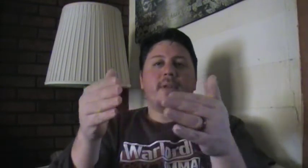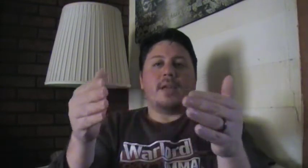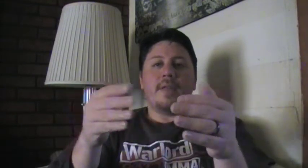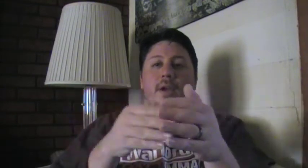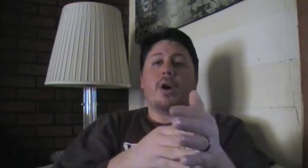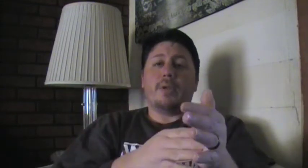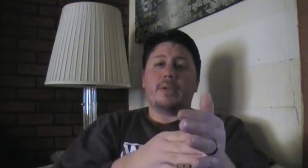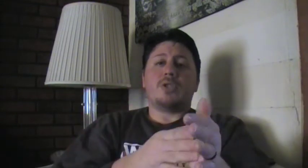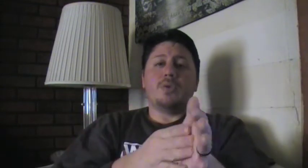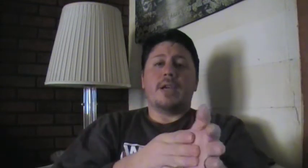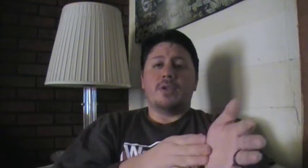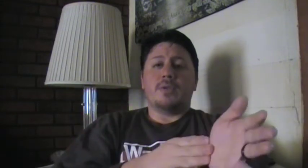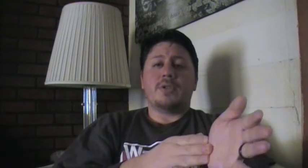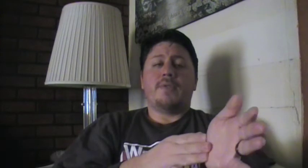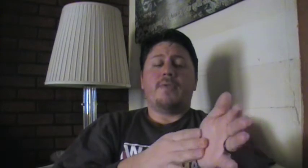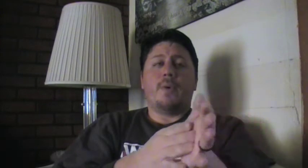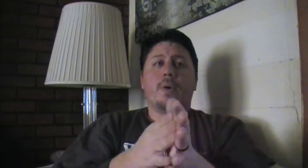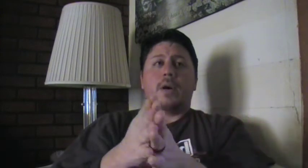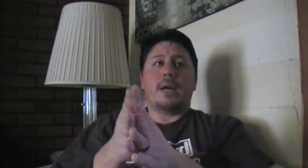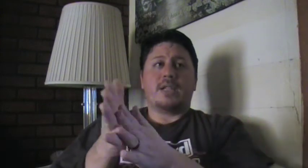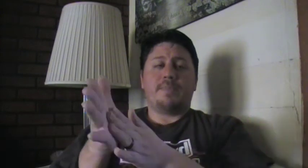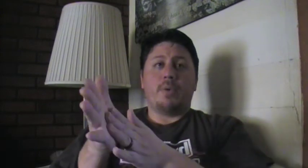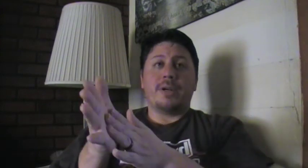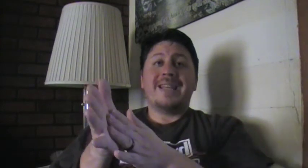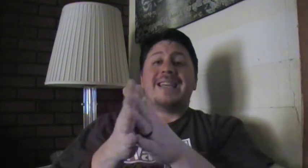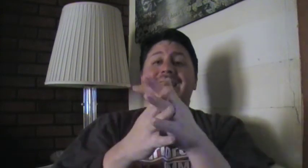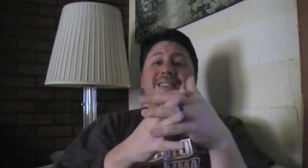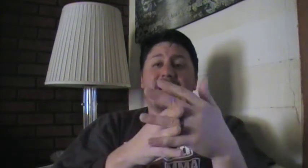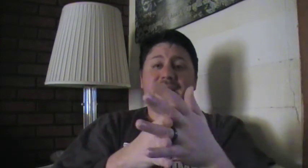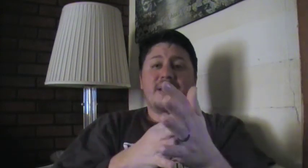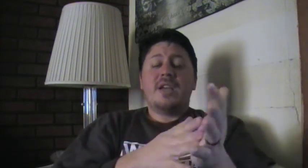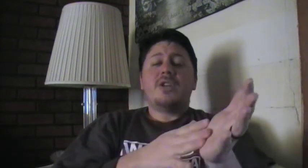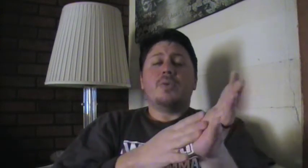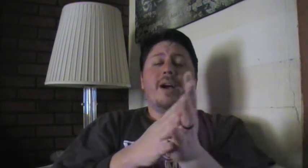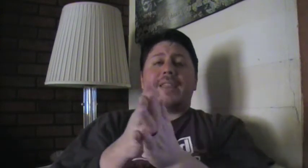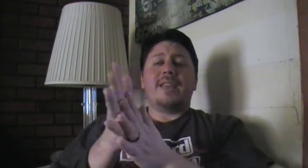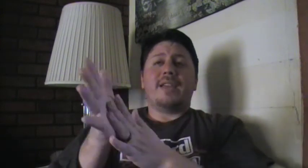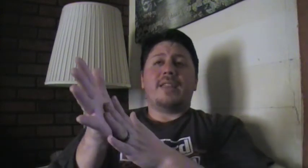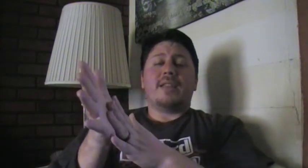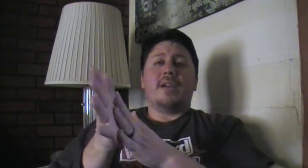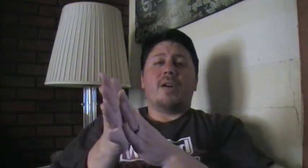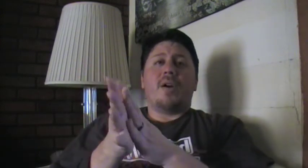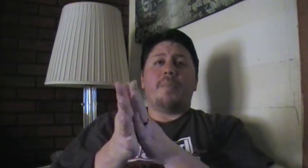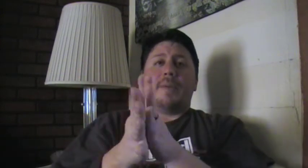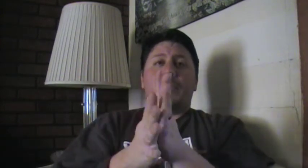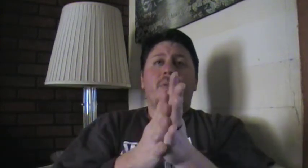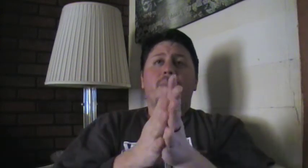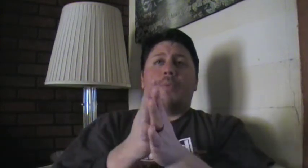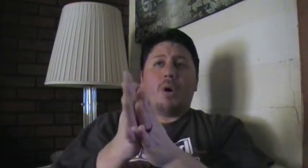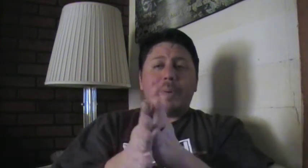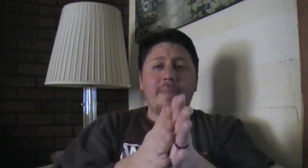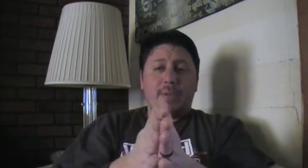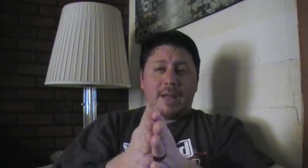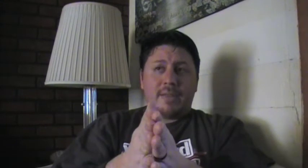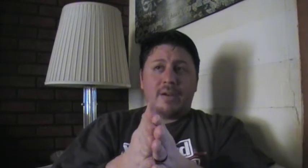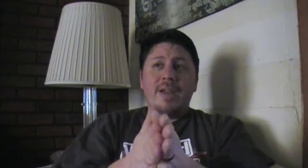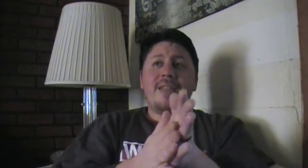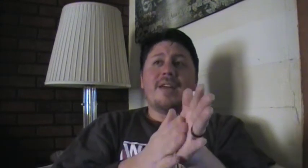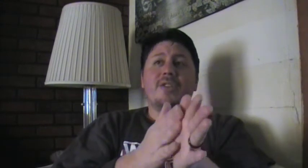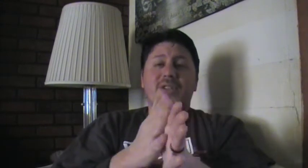and they are too dangerous for a sport? Yes. Do I think that there are people – more people out there that are just